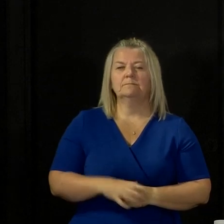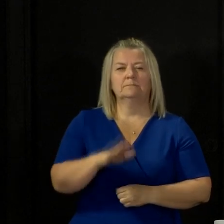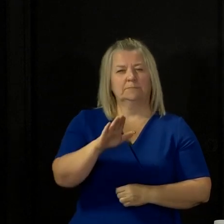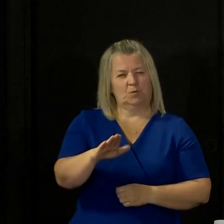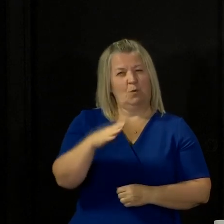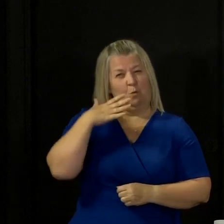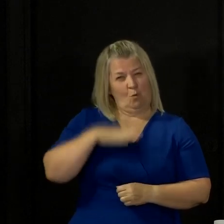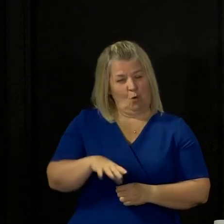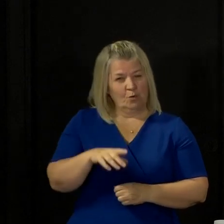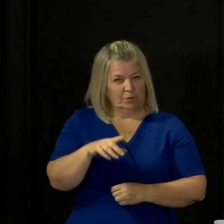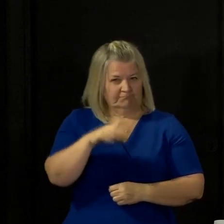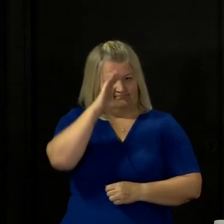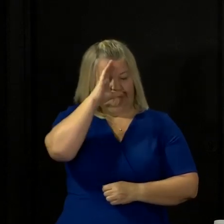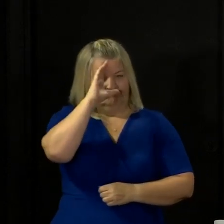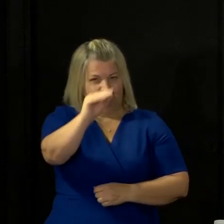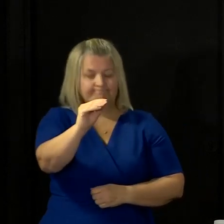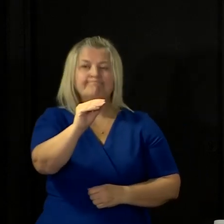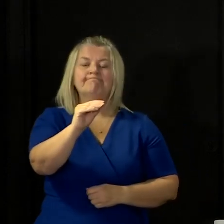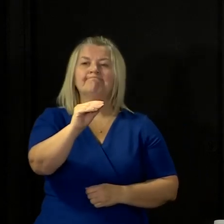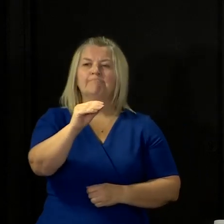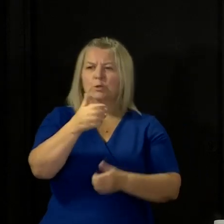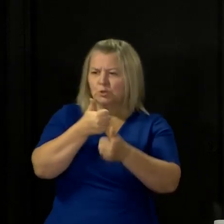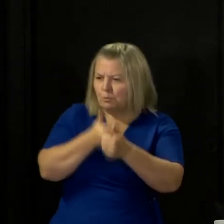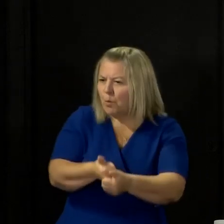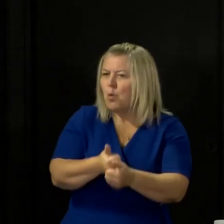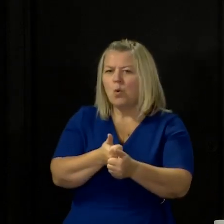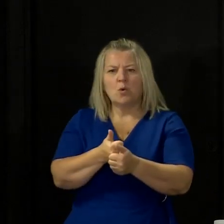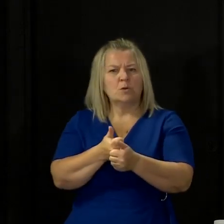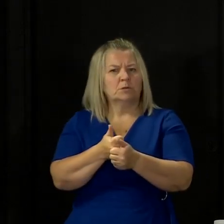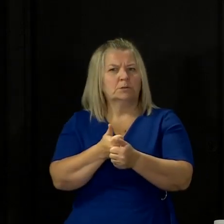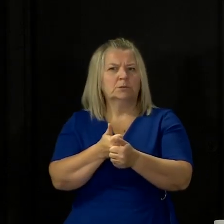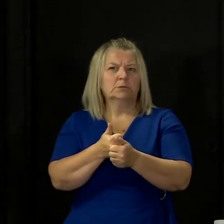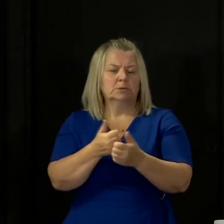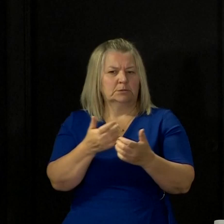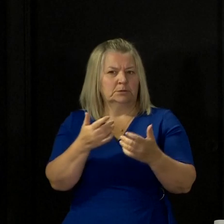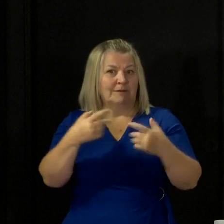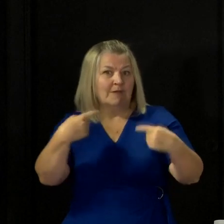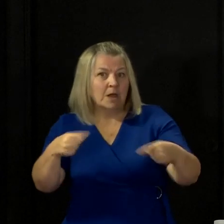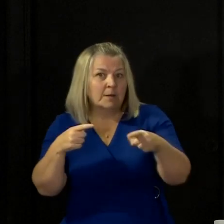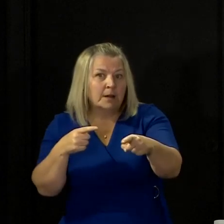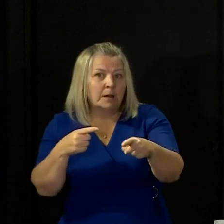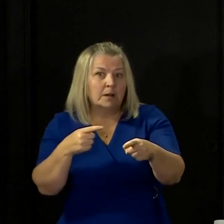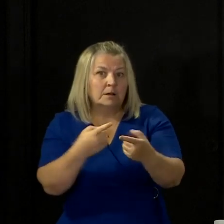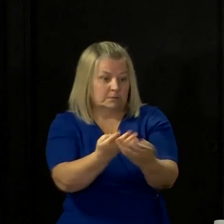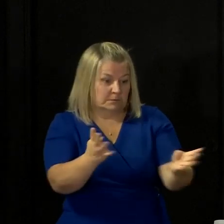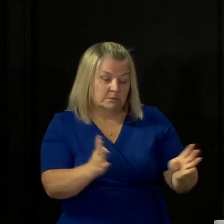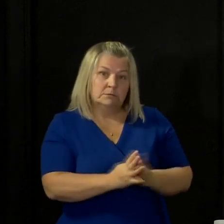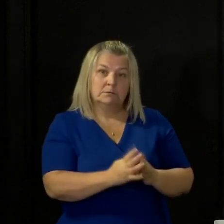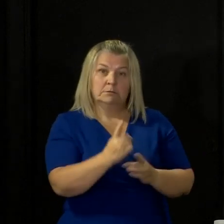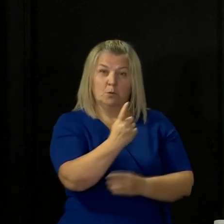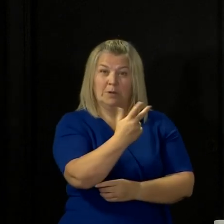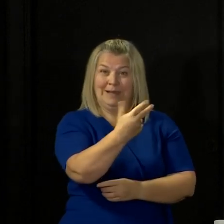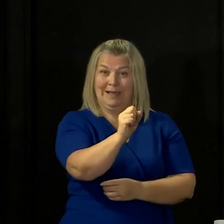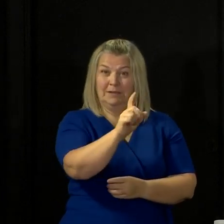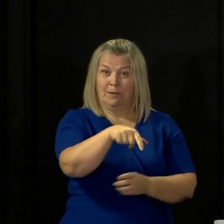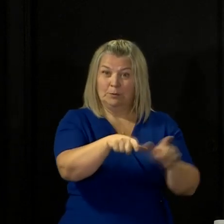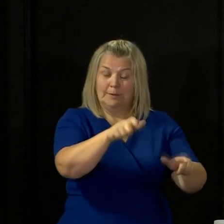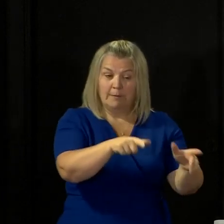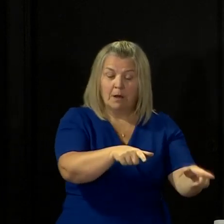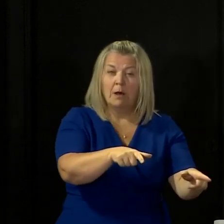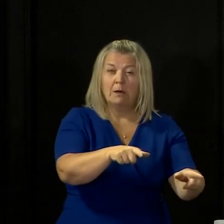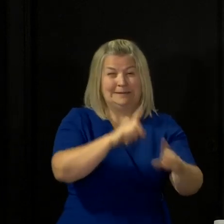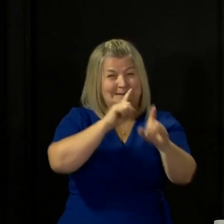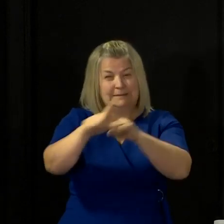take a moment to acknowledge that the support made available to people who are shielding is only possible because different organisations have worked together.